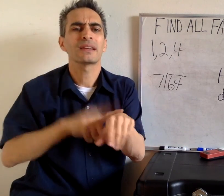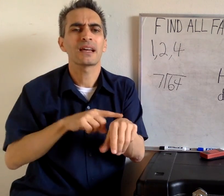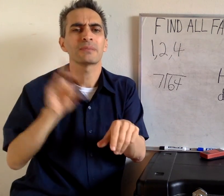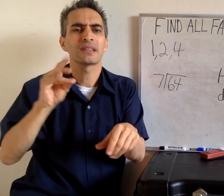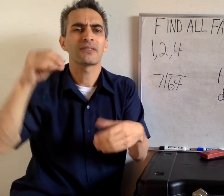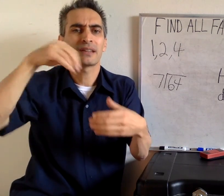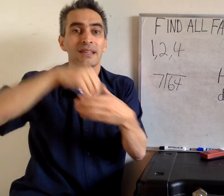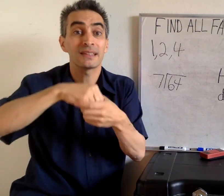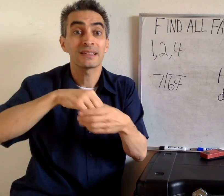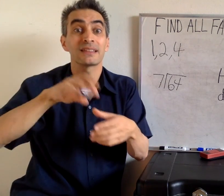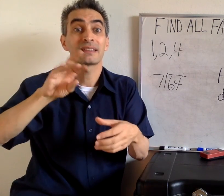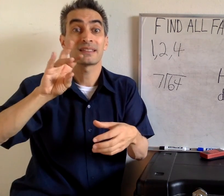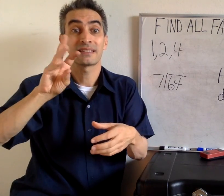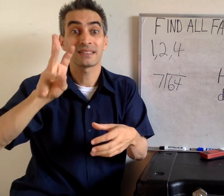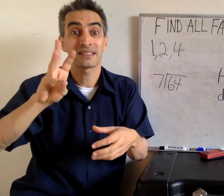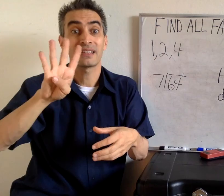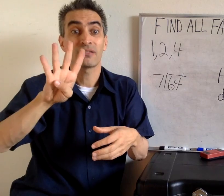How many times does 7 go into 64?